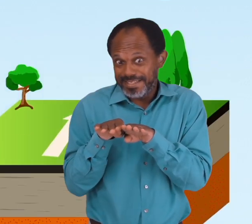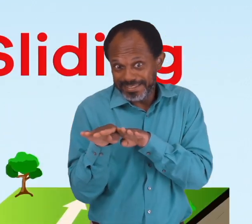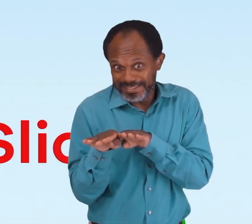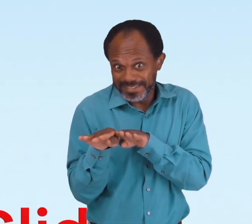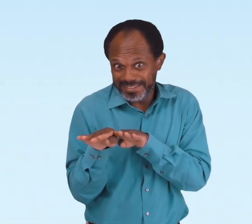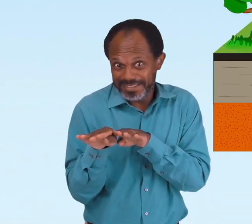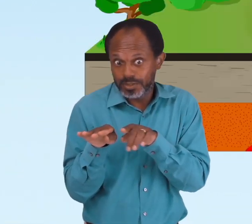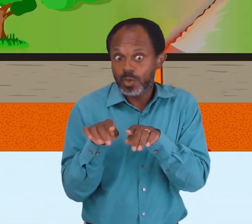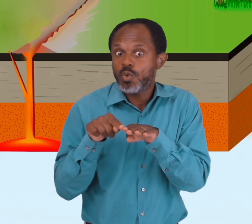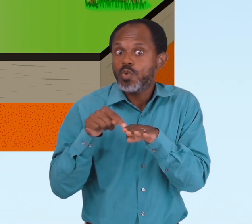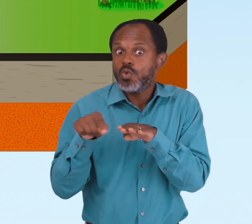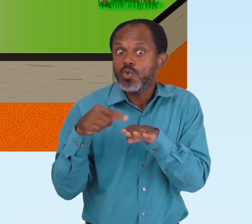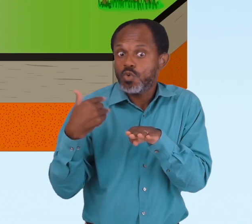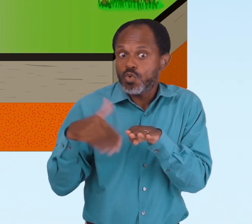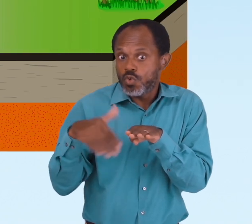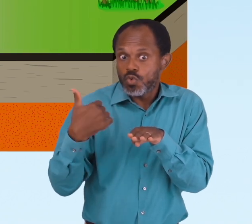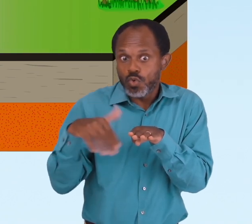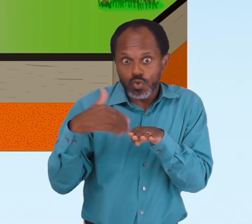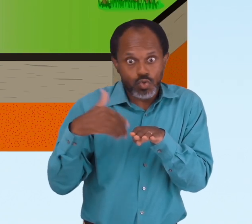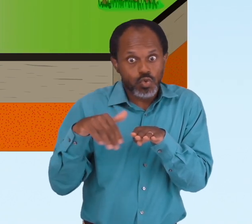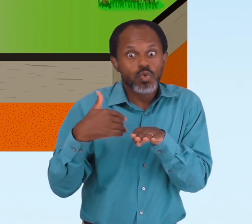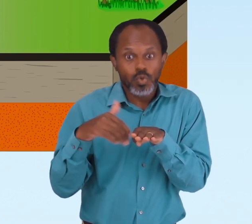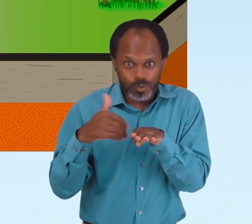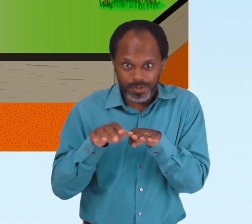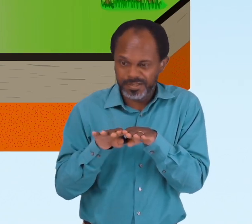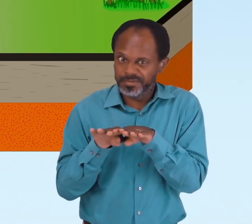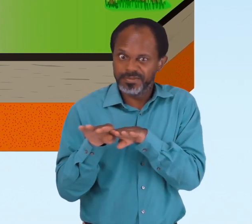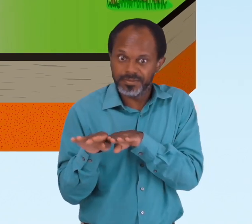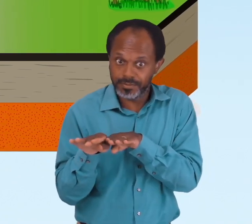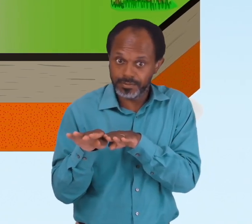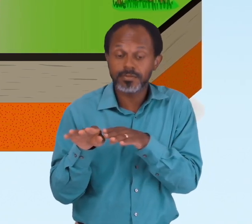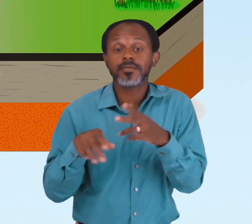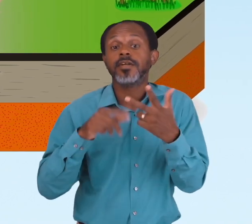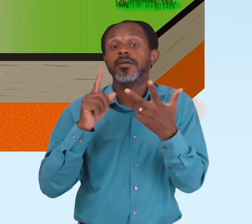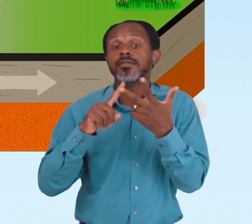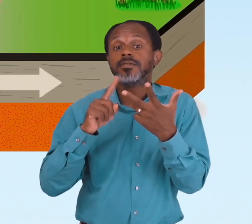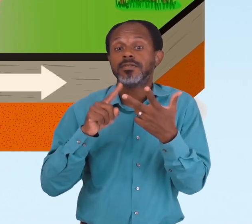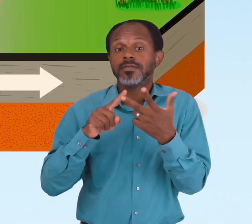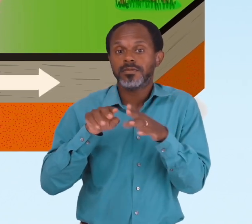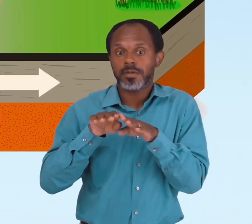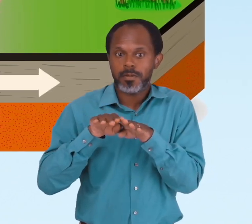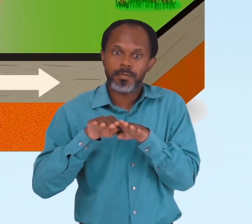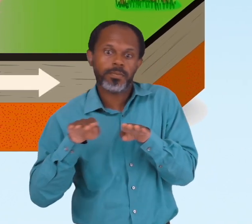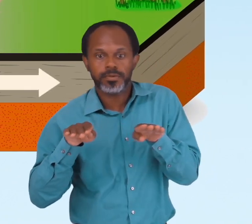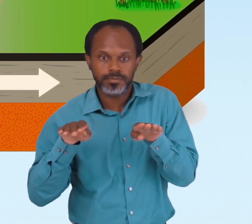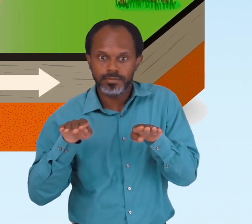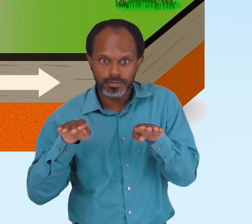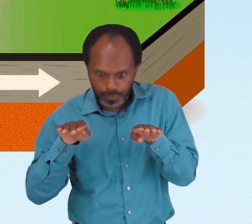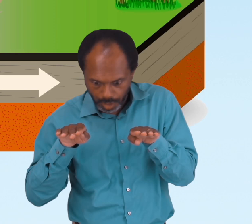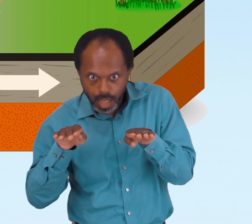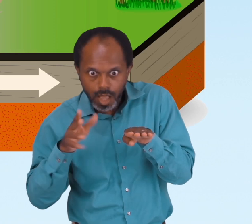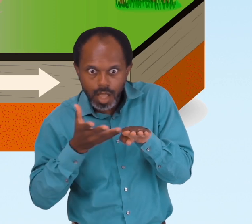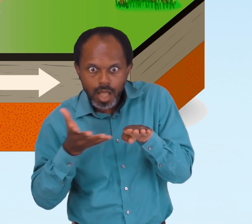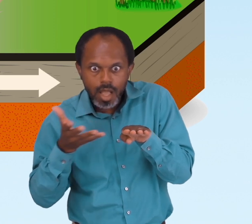And like you might have guessed, spreading happens when plates move apart from each other. When they do,